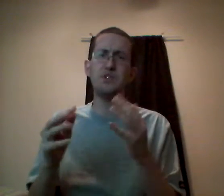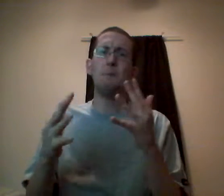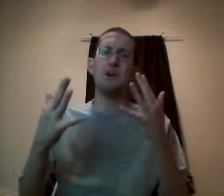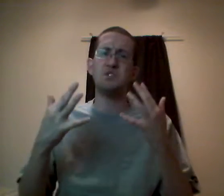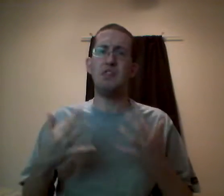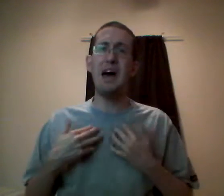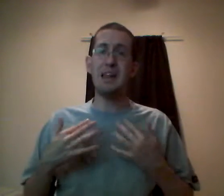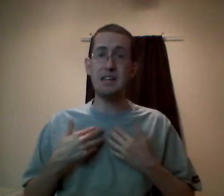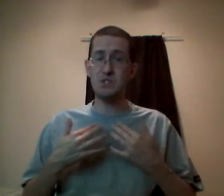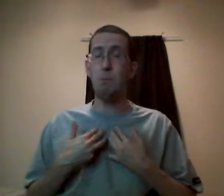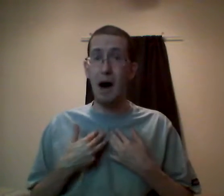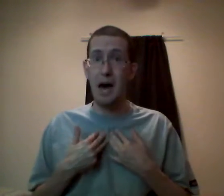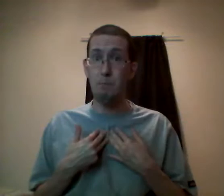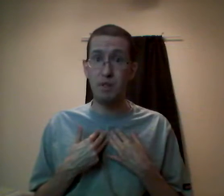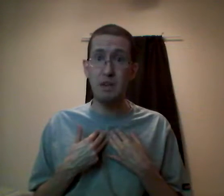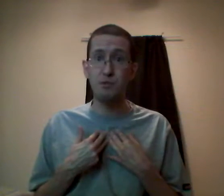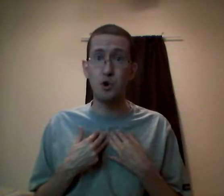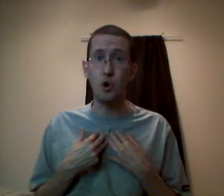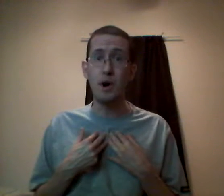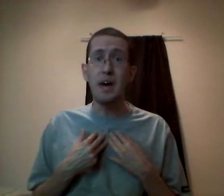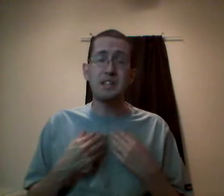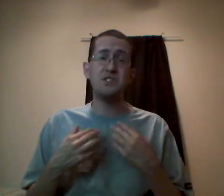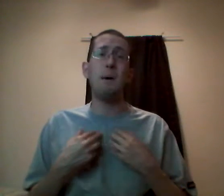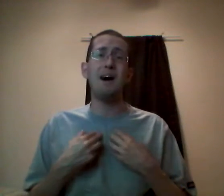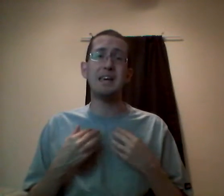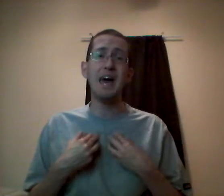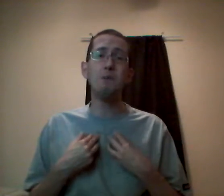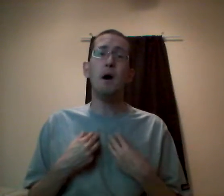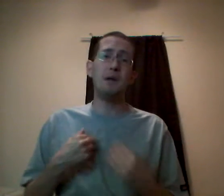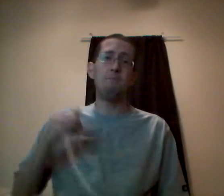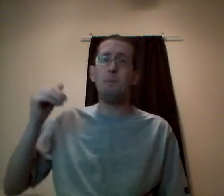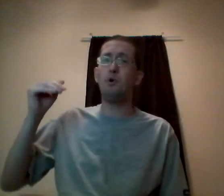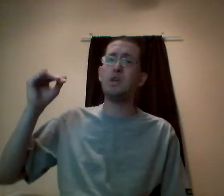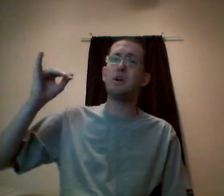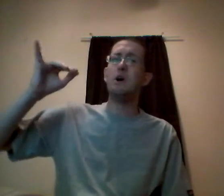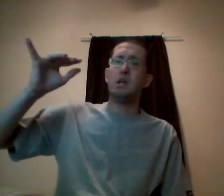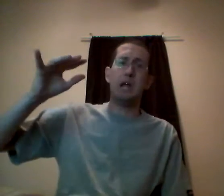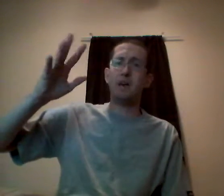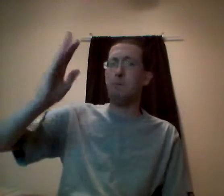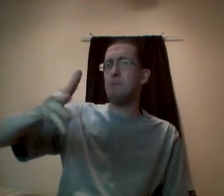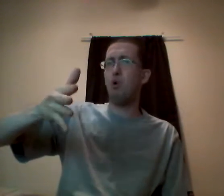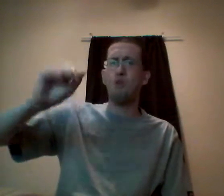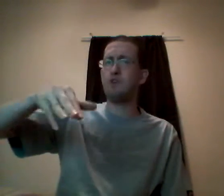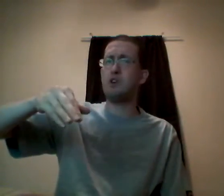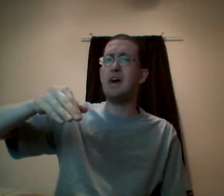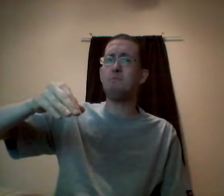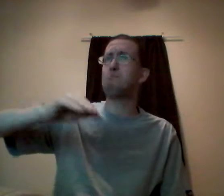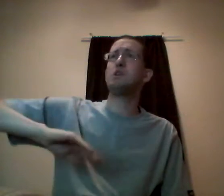because that is my playthrough. It's not my game, but I'm not putting, like, my port of your game and putting